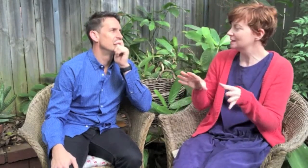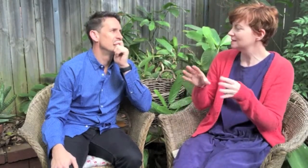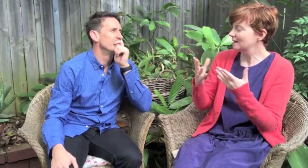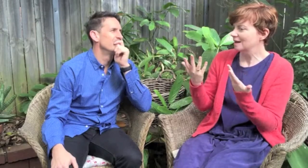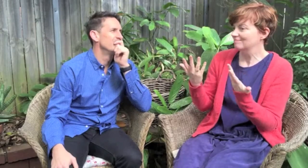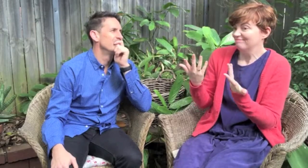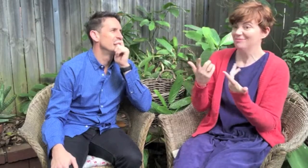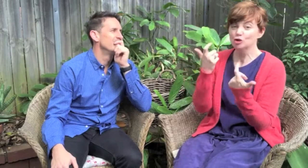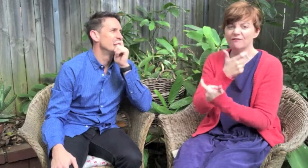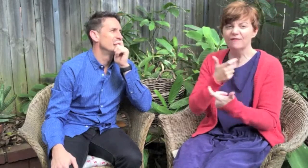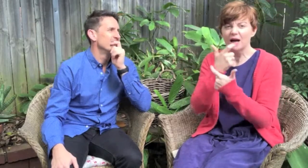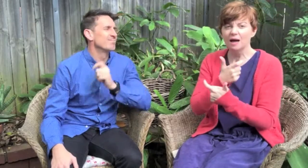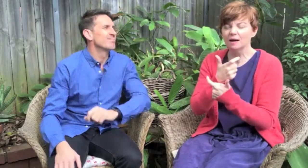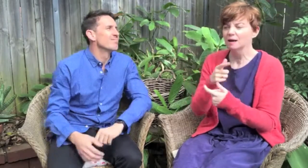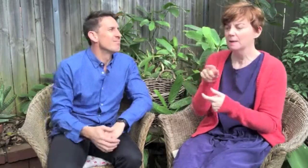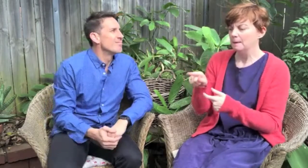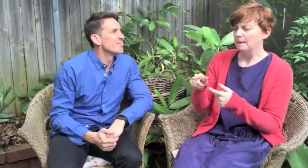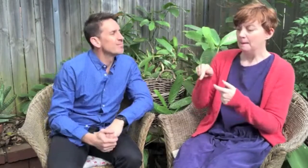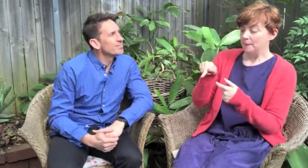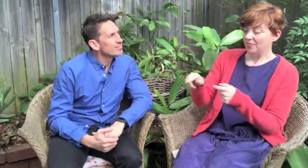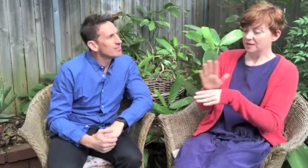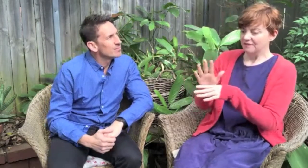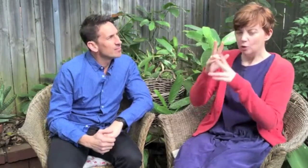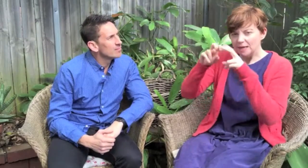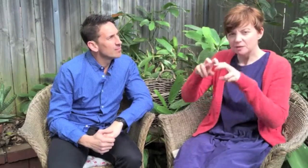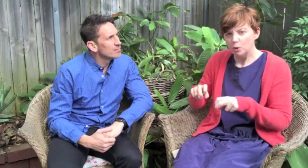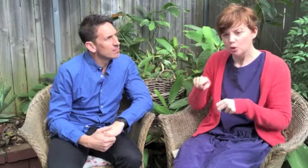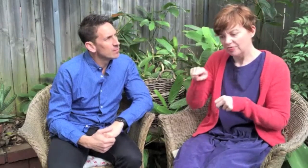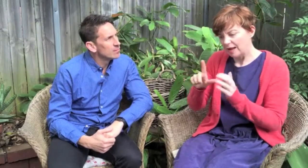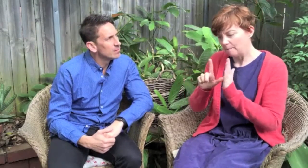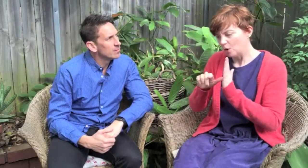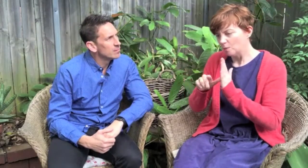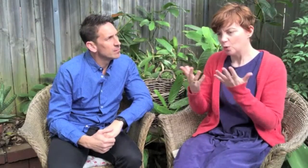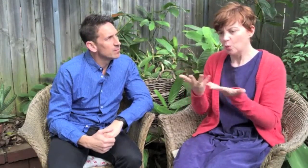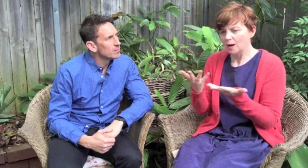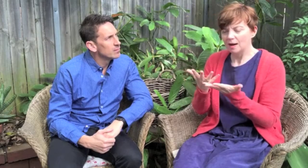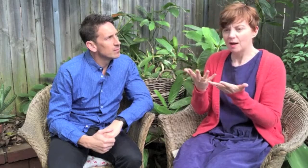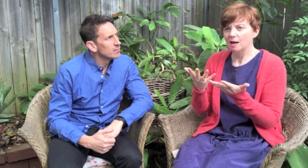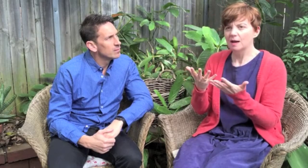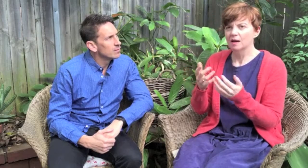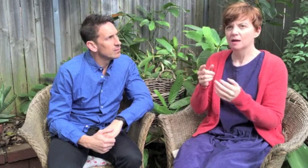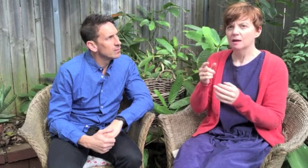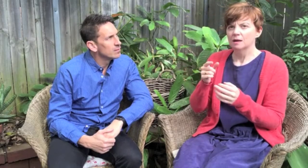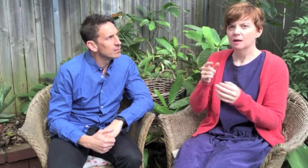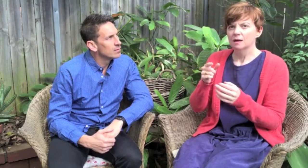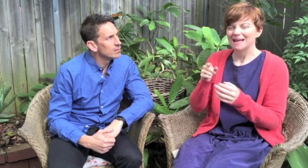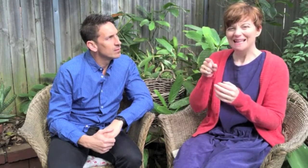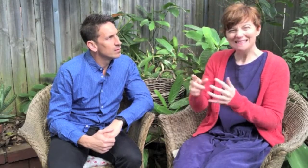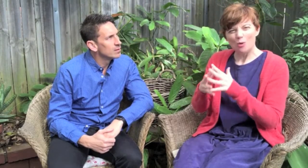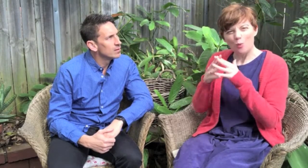she gets invited along to all the fun parties. But the film explores the moment of, you